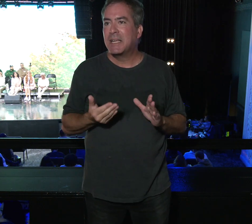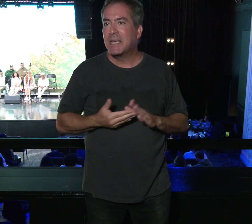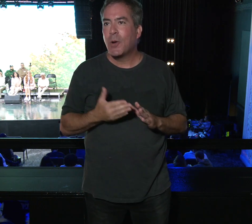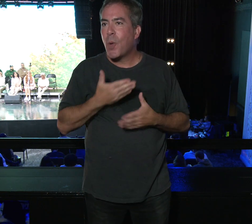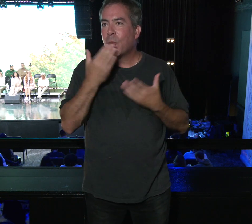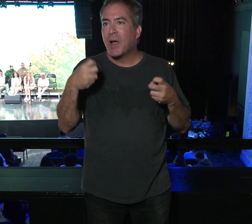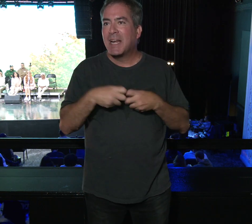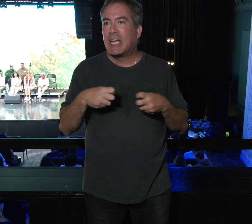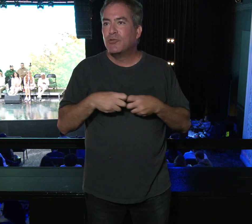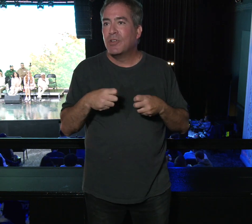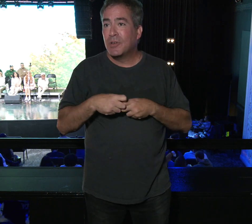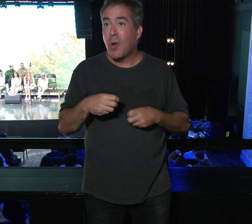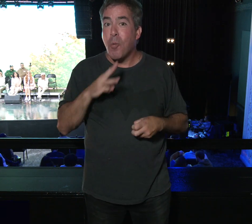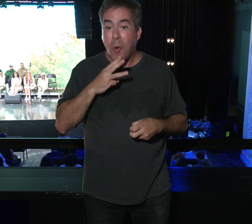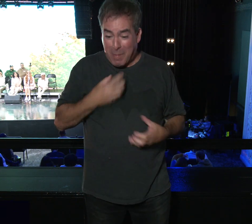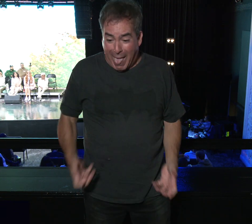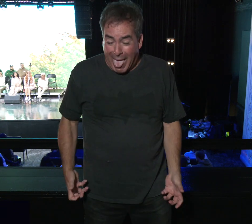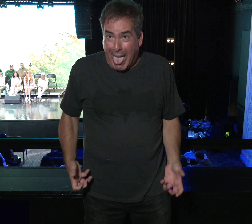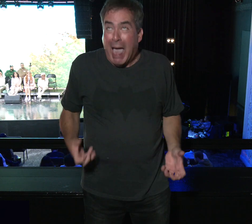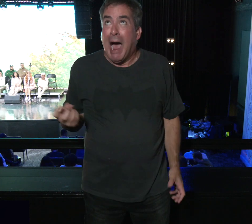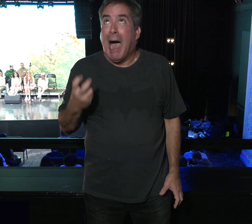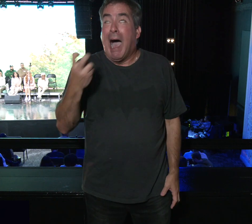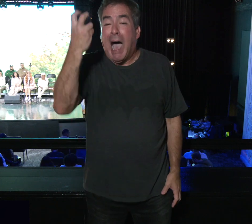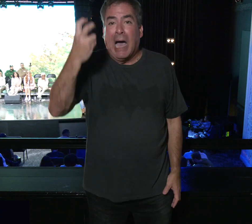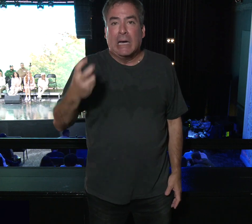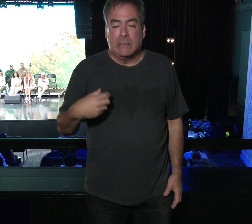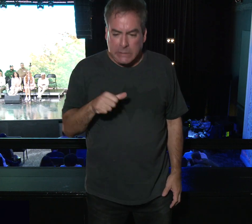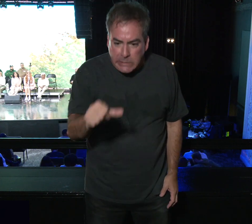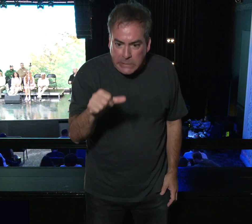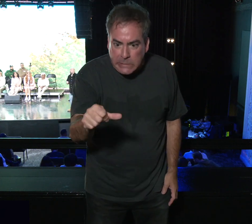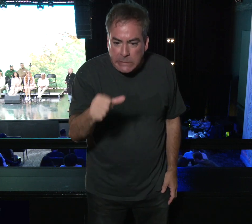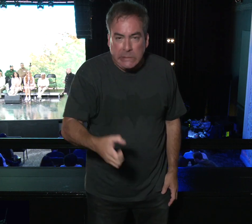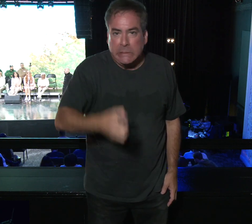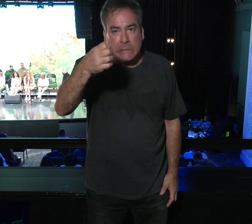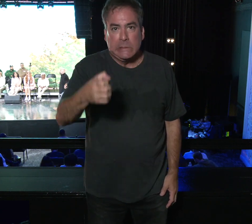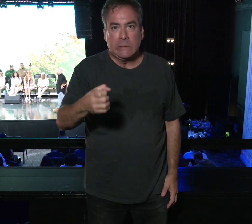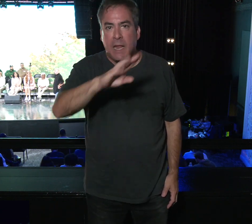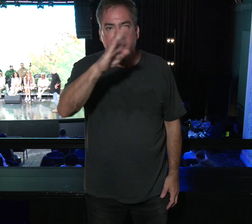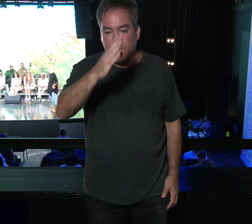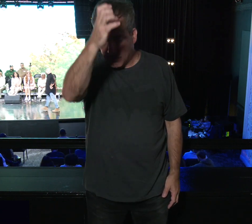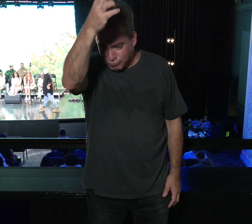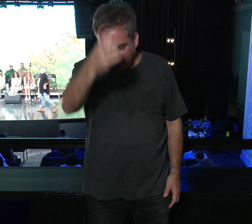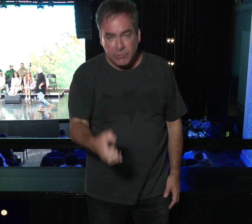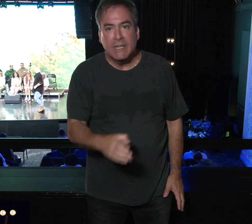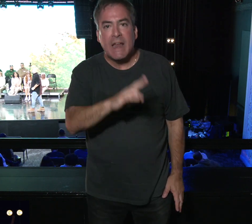cases of water. Press it again. Press it again. Elevator never comes. Why?